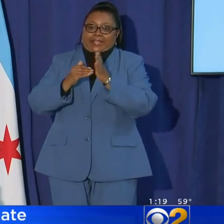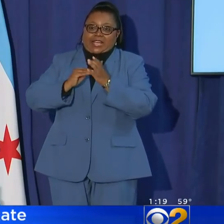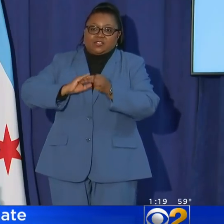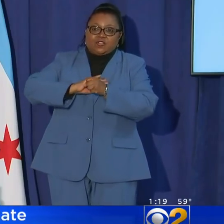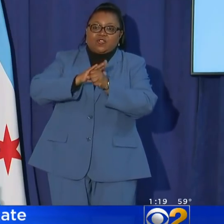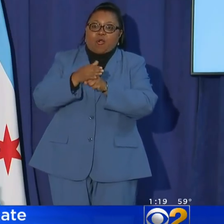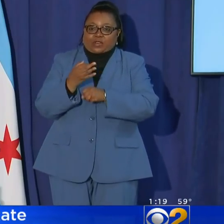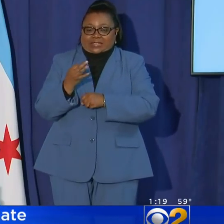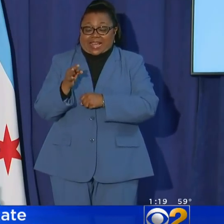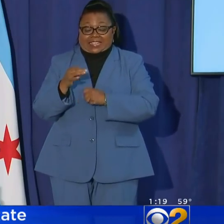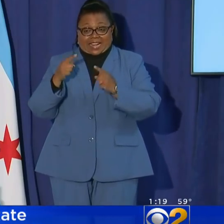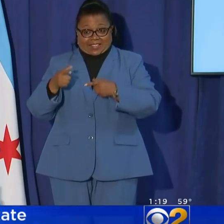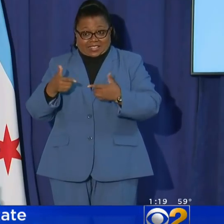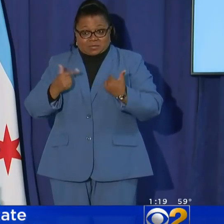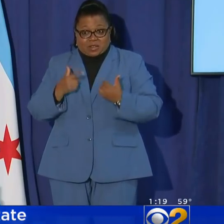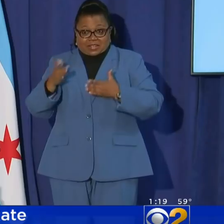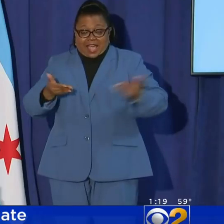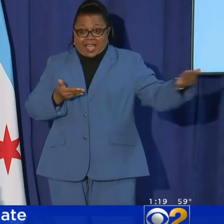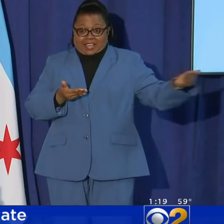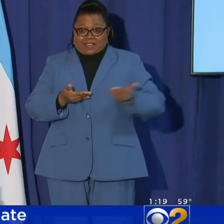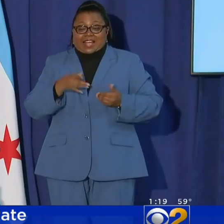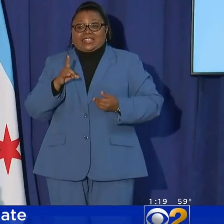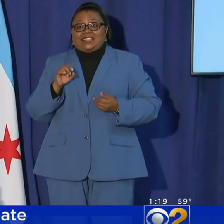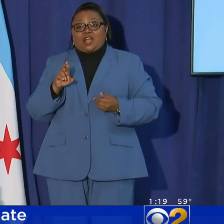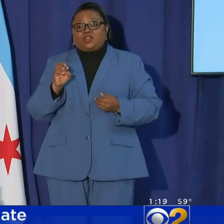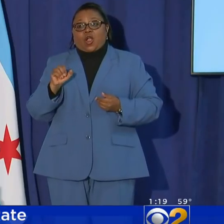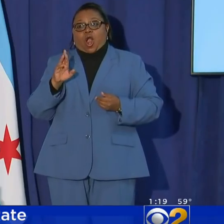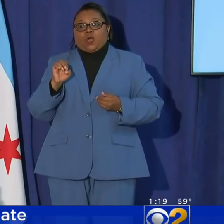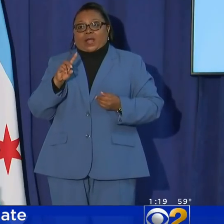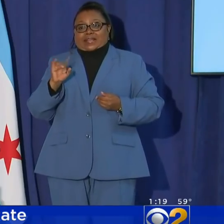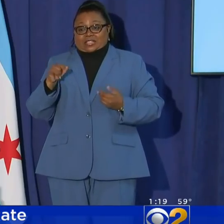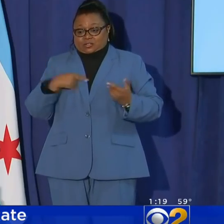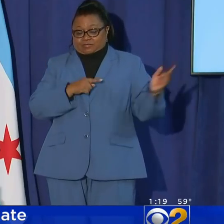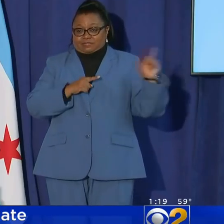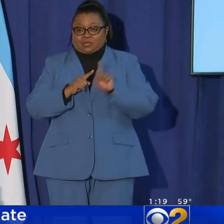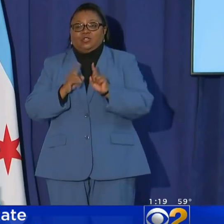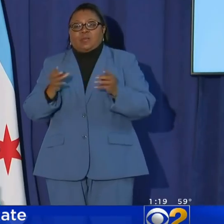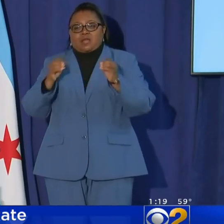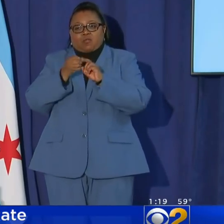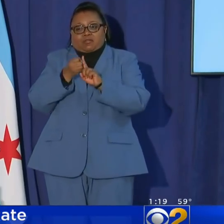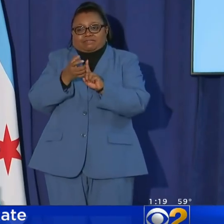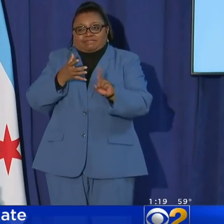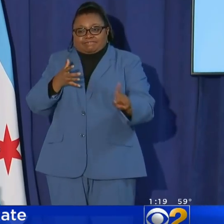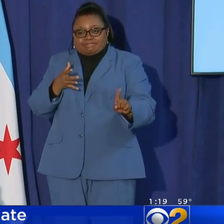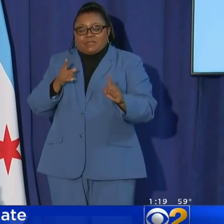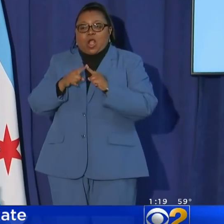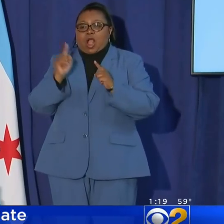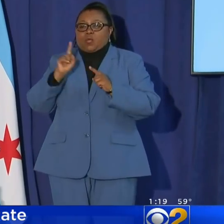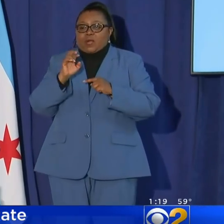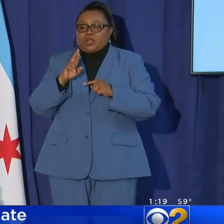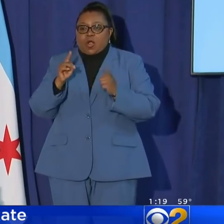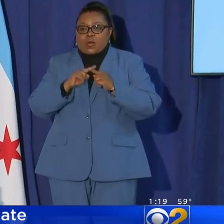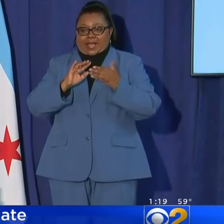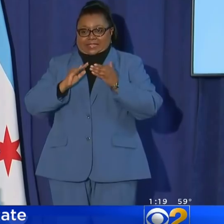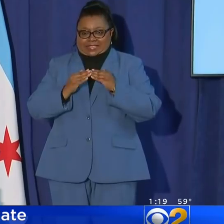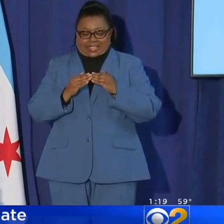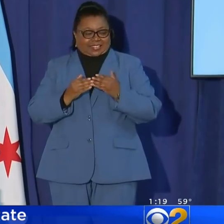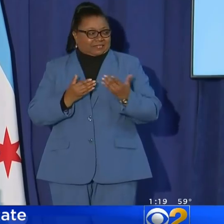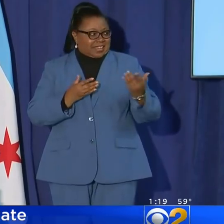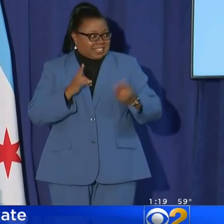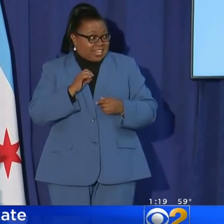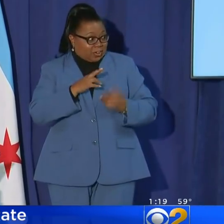COVID-19. And at this point, I'll invite Dr. Arwitty to the podium to provide further details on where we are as a city.